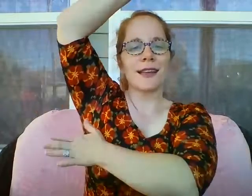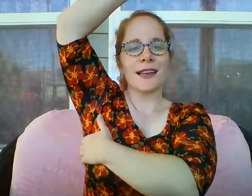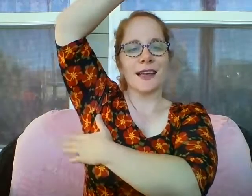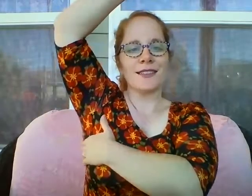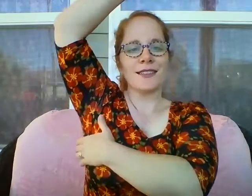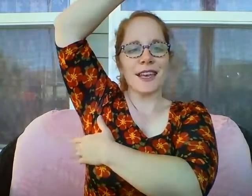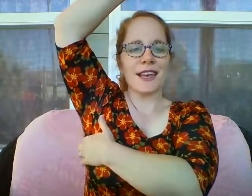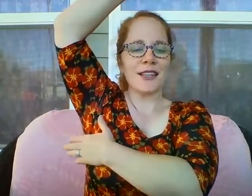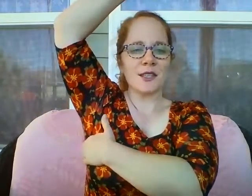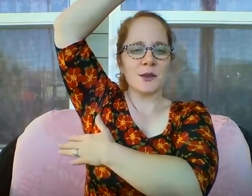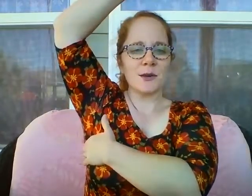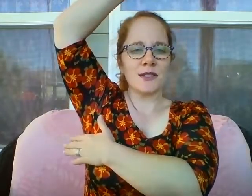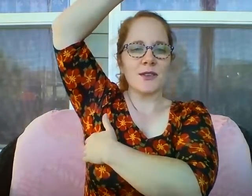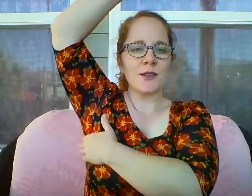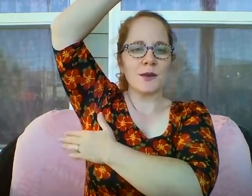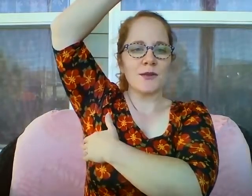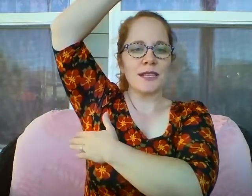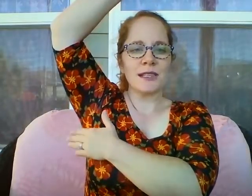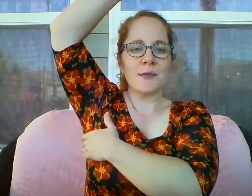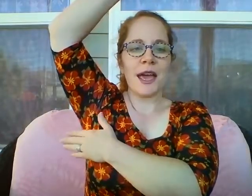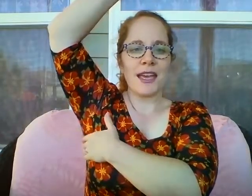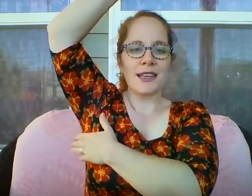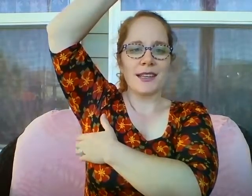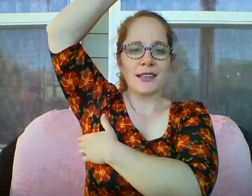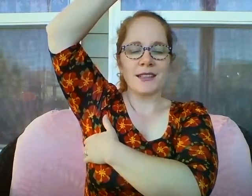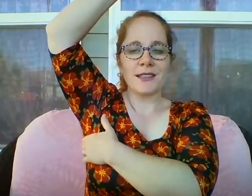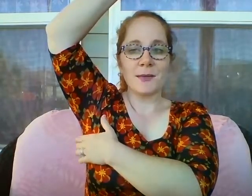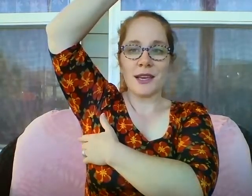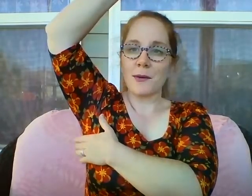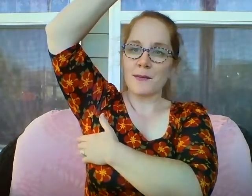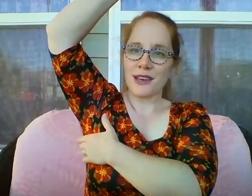Instead, I choose to use this pain to become better.